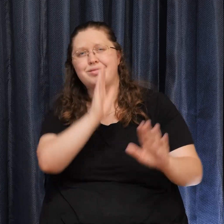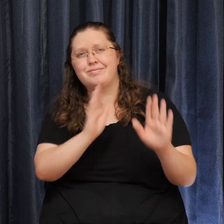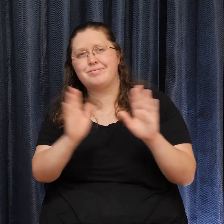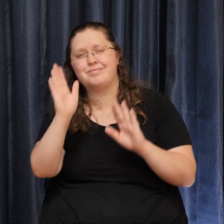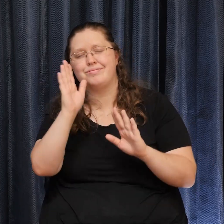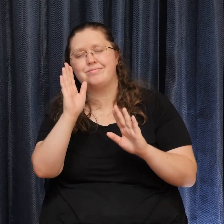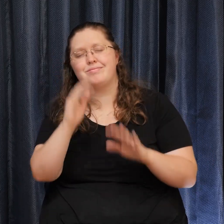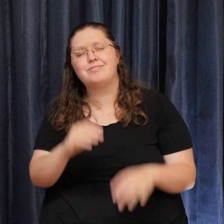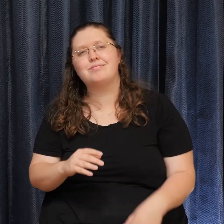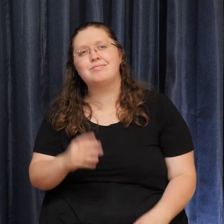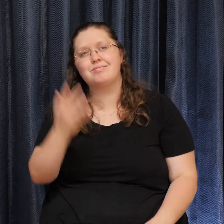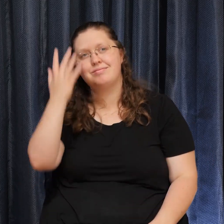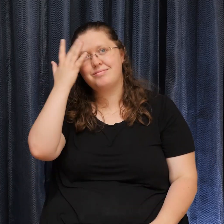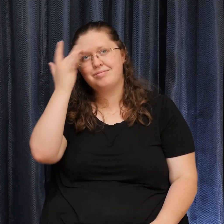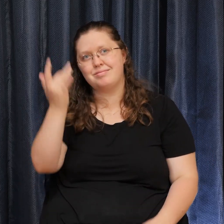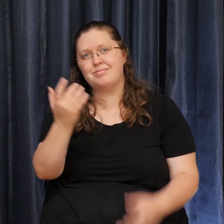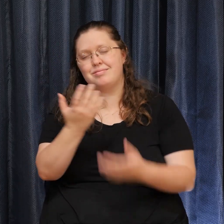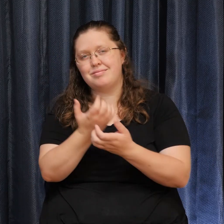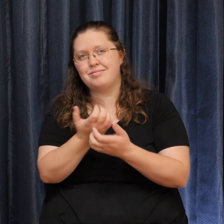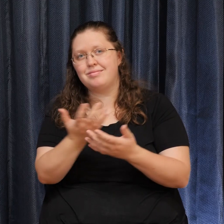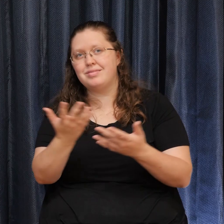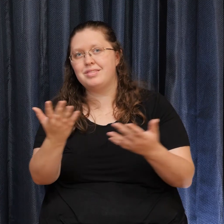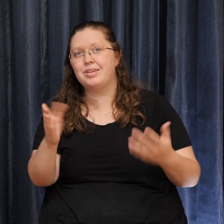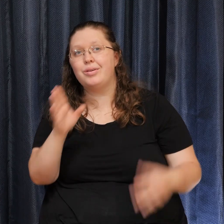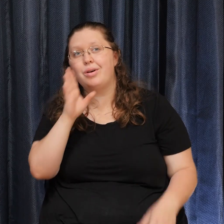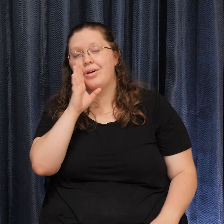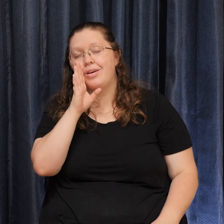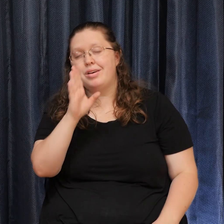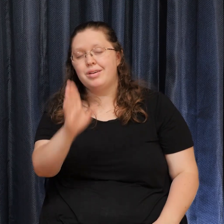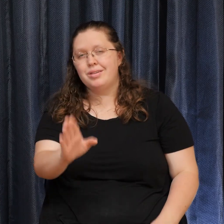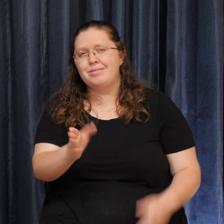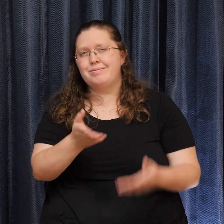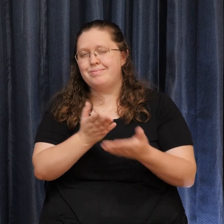Cause every little thing Is gonna be alright